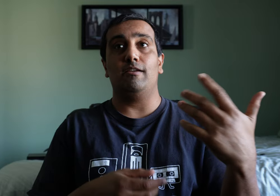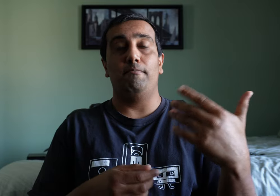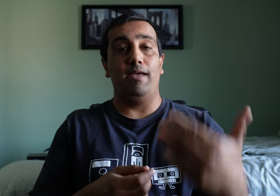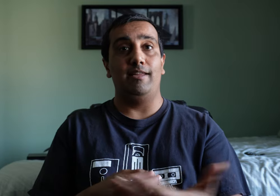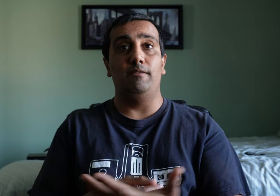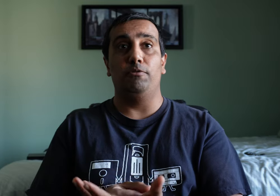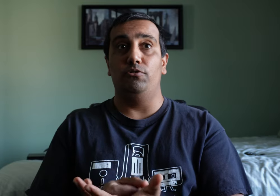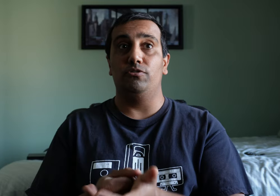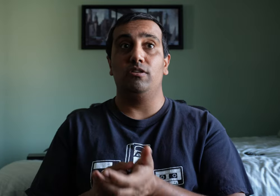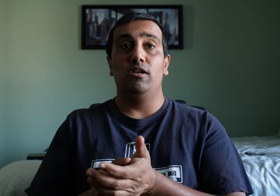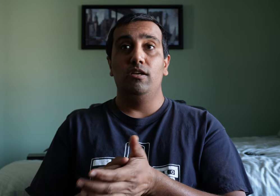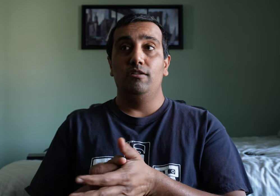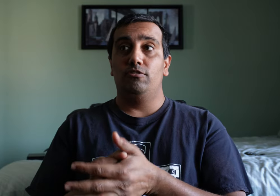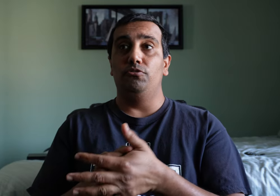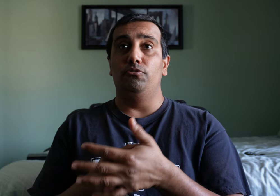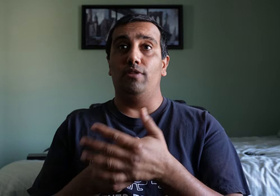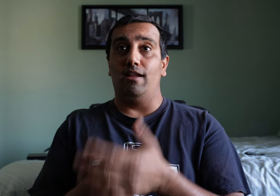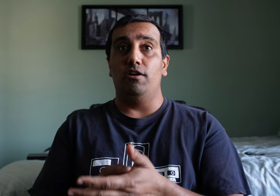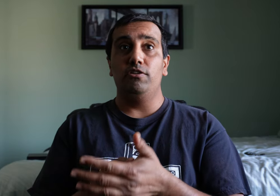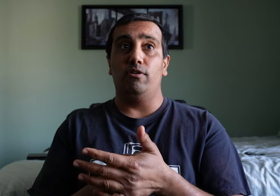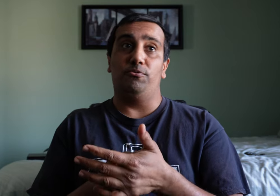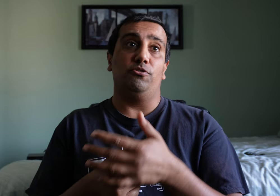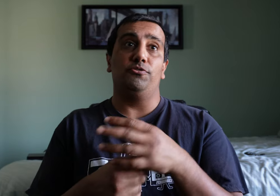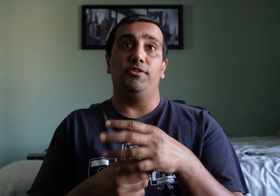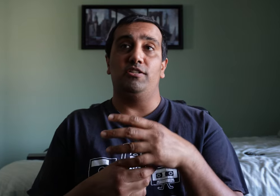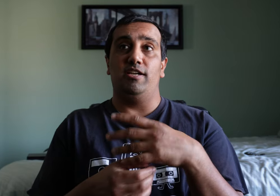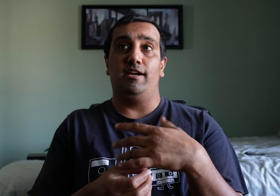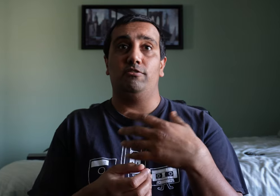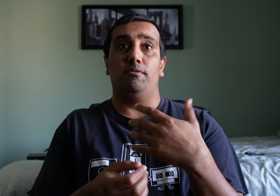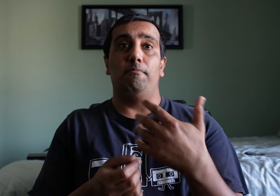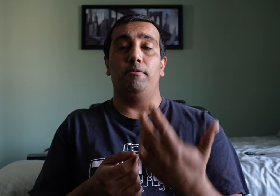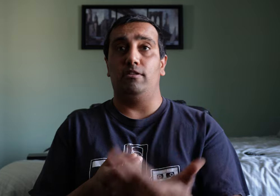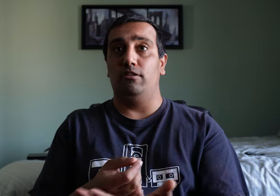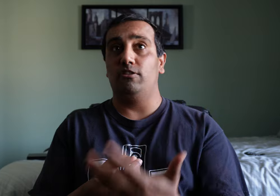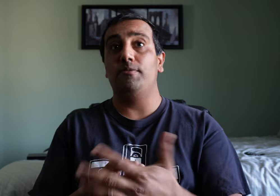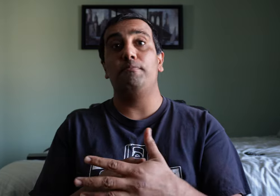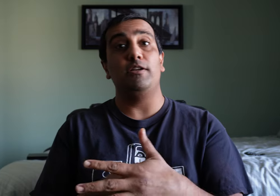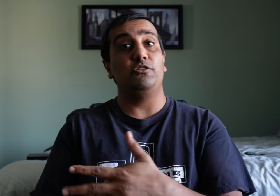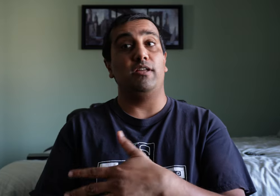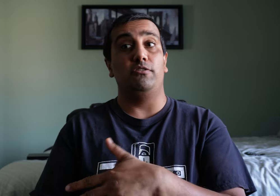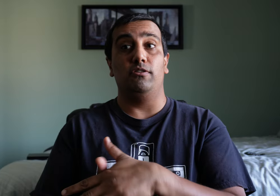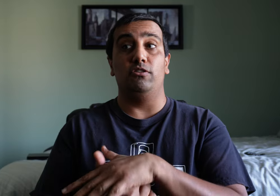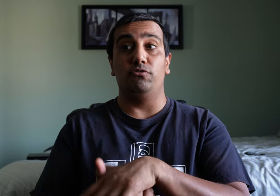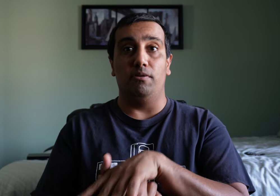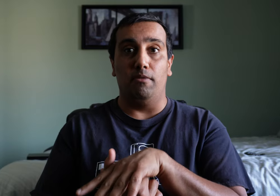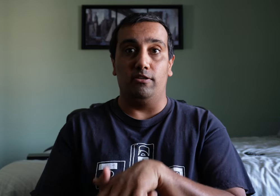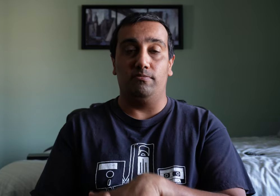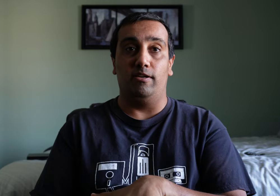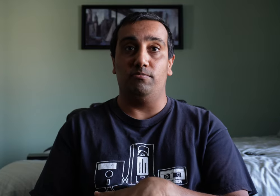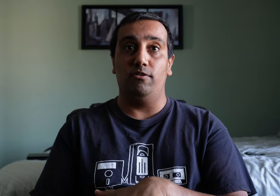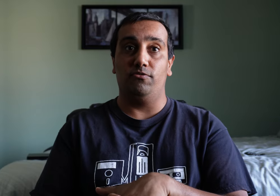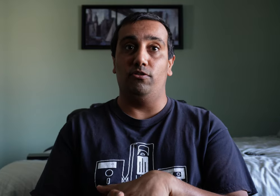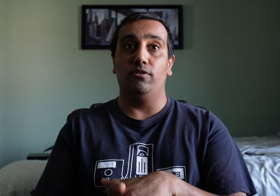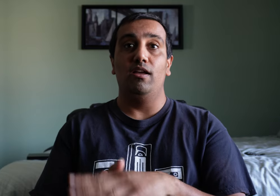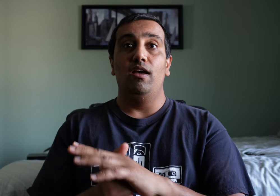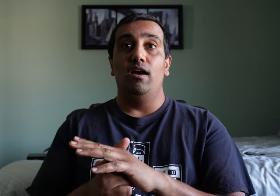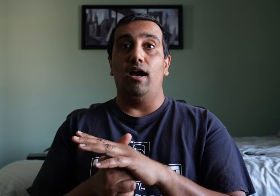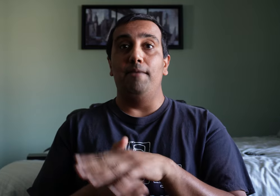a companion post to that audio episode so you can check out some of the pictures I took using my smartphone. I